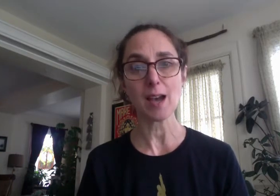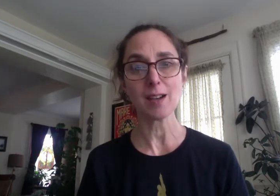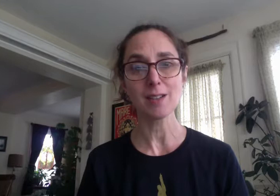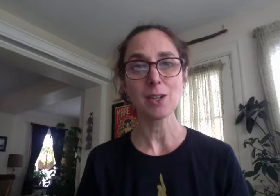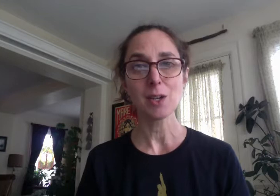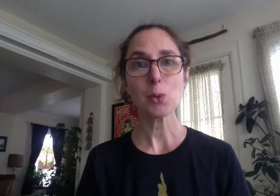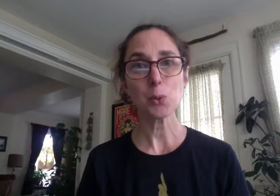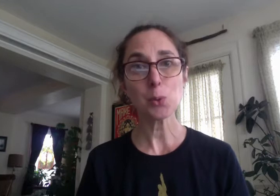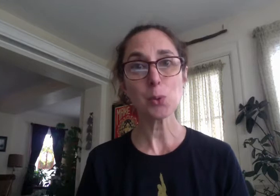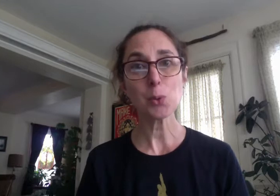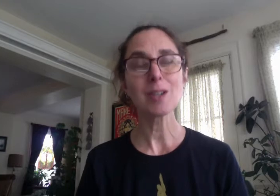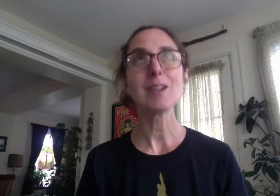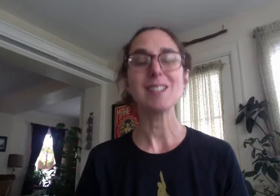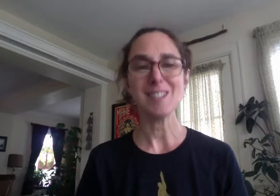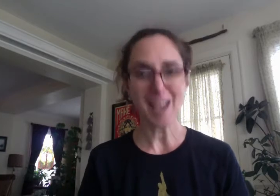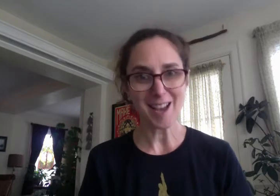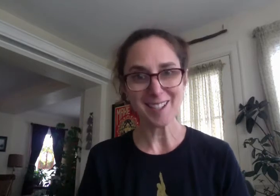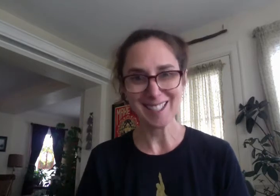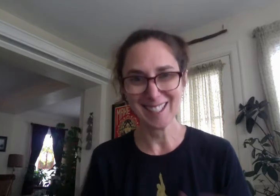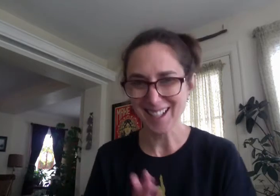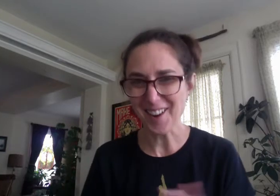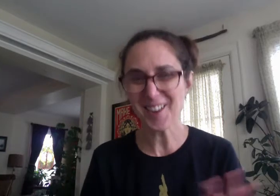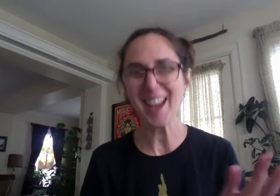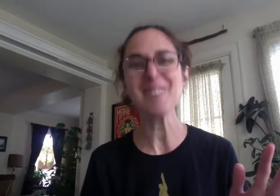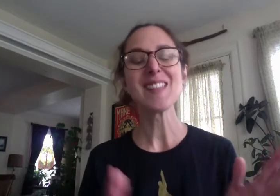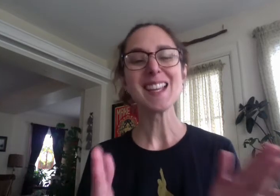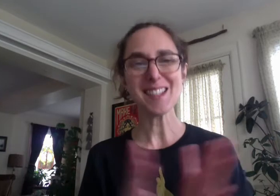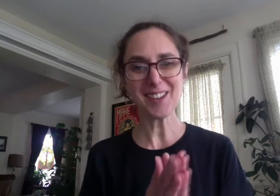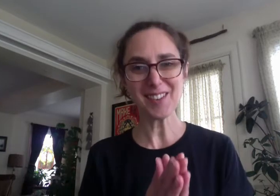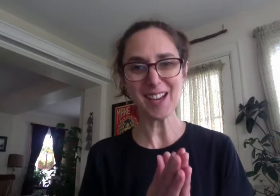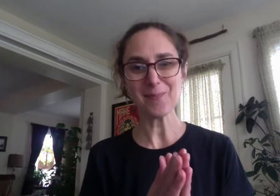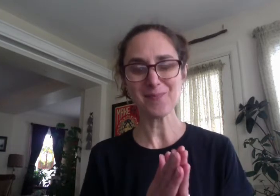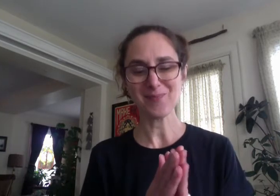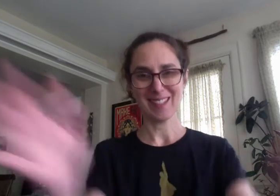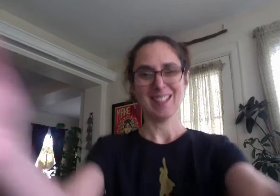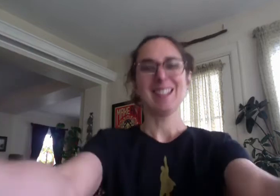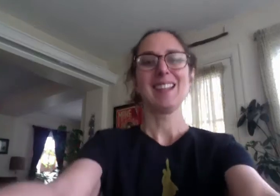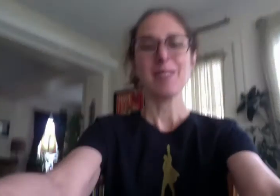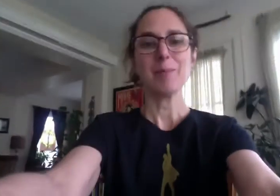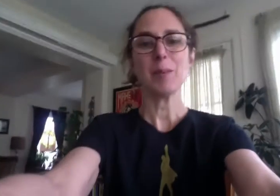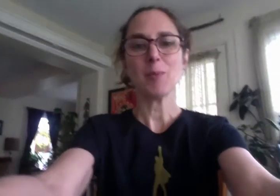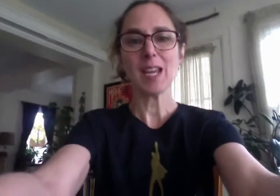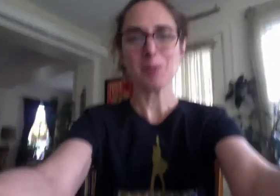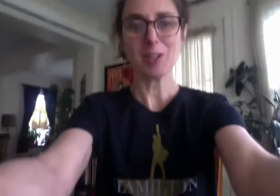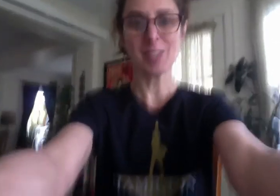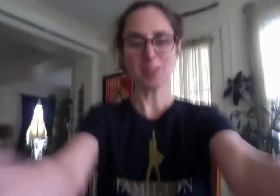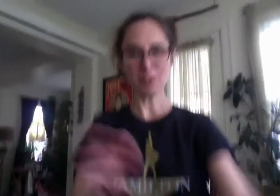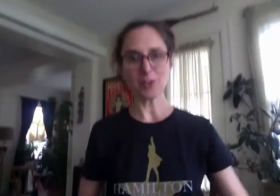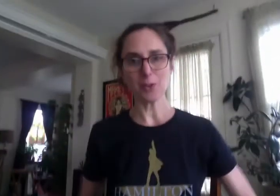ooh yeah okay so here we go I'm gonna move my camera a little bit further away